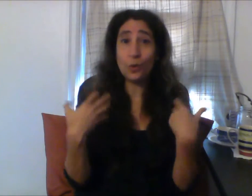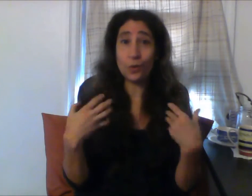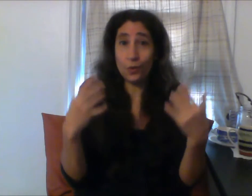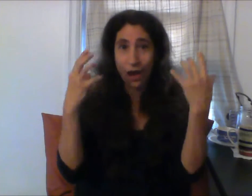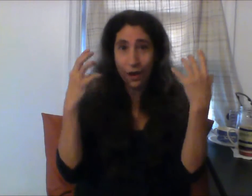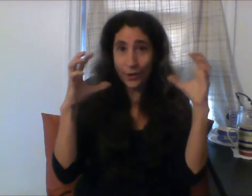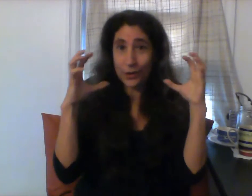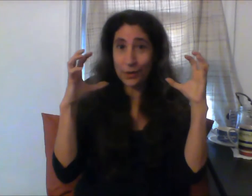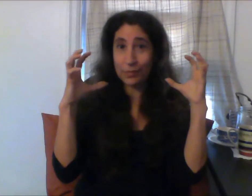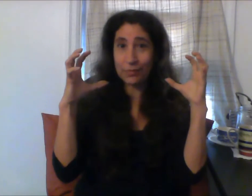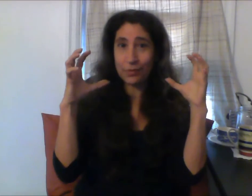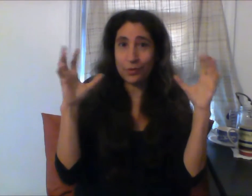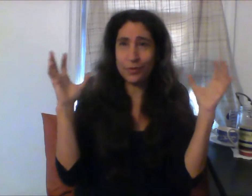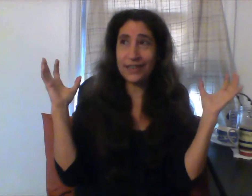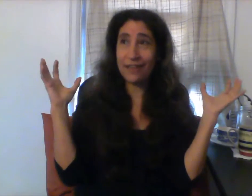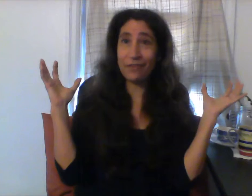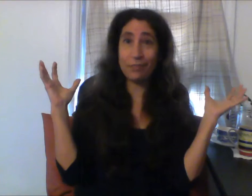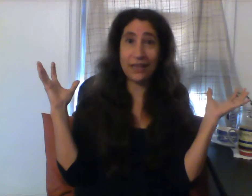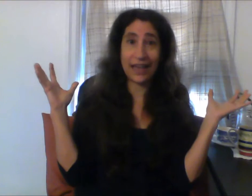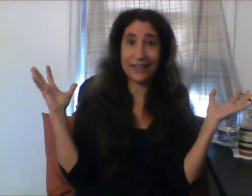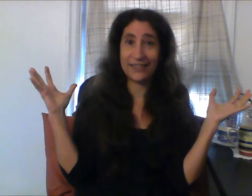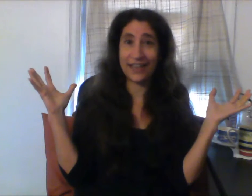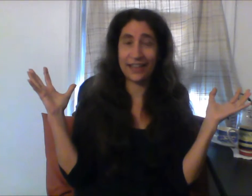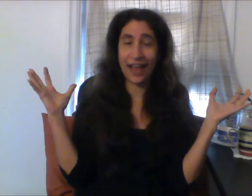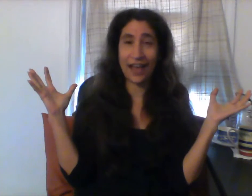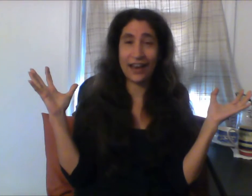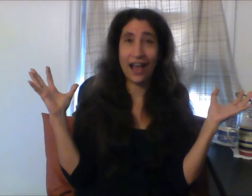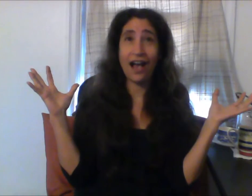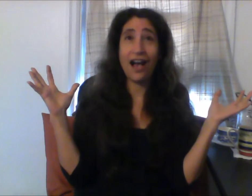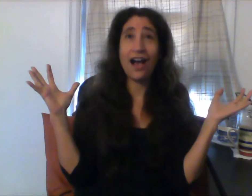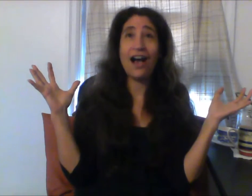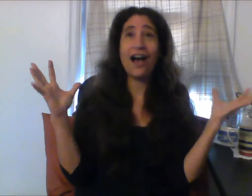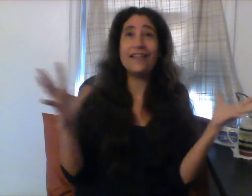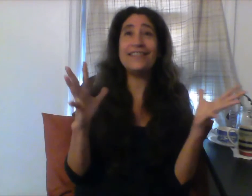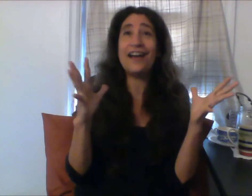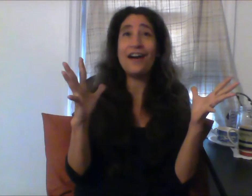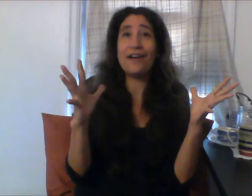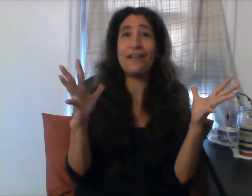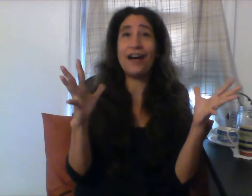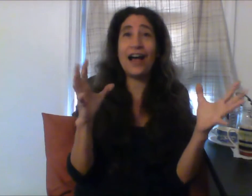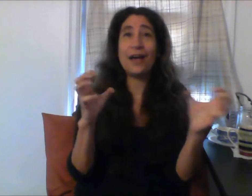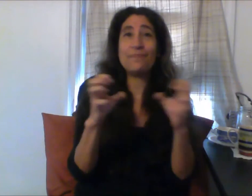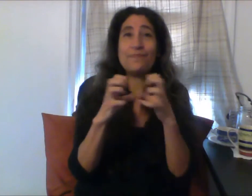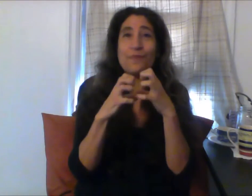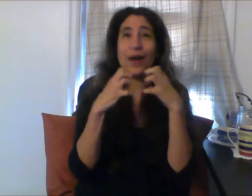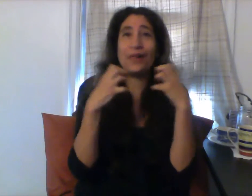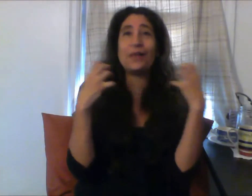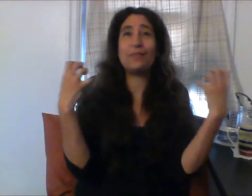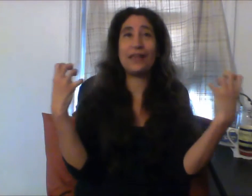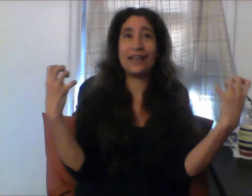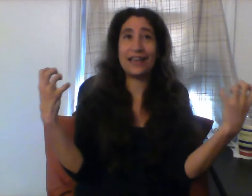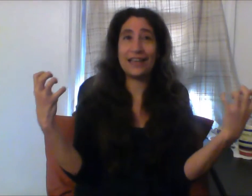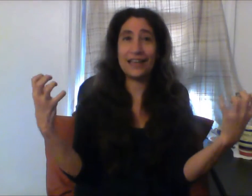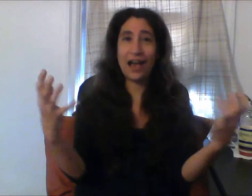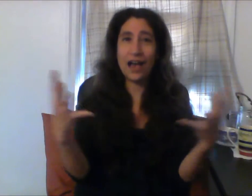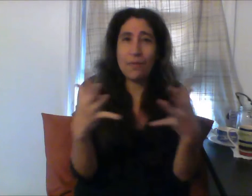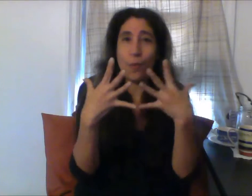are one of the people who would never behave like that. No, I'm welcoming. I'm